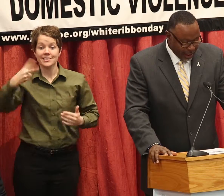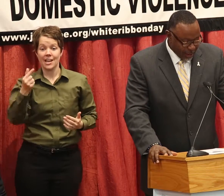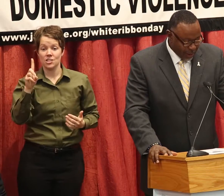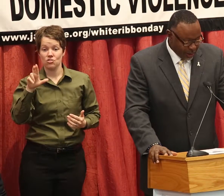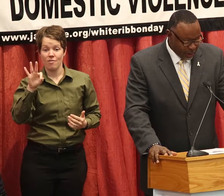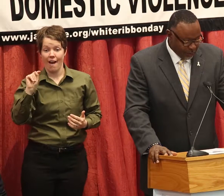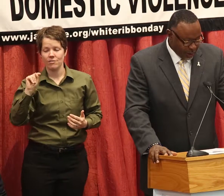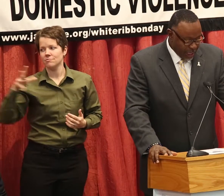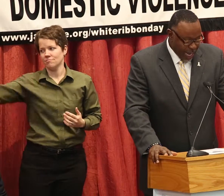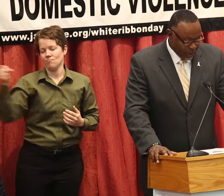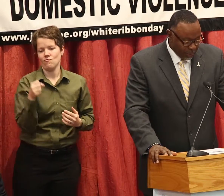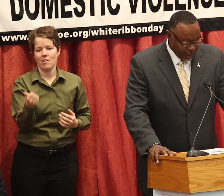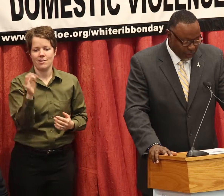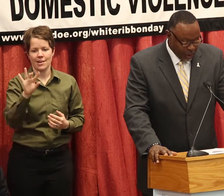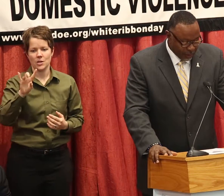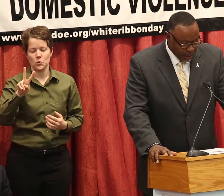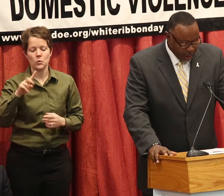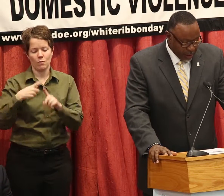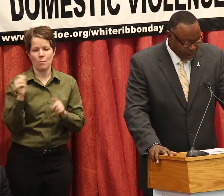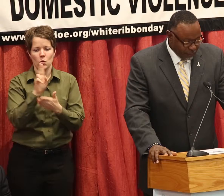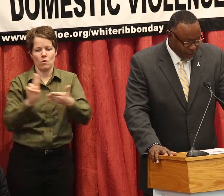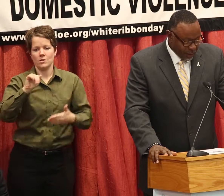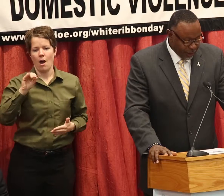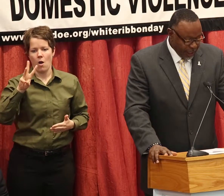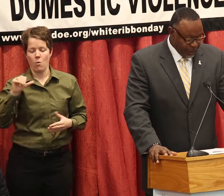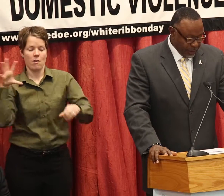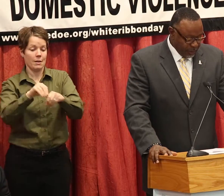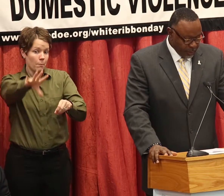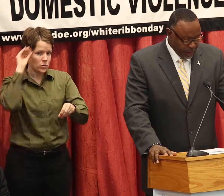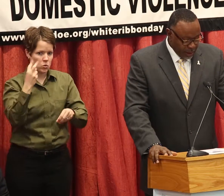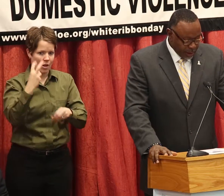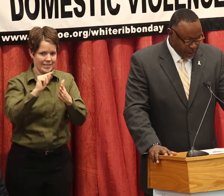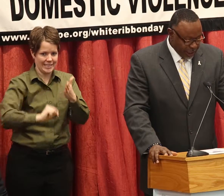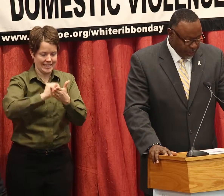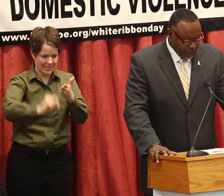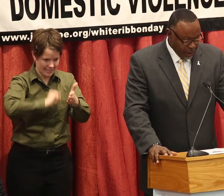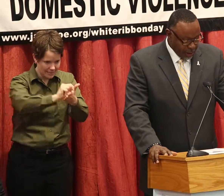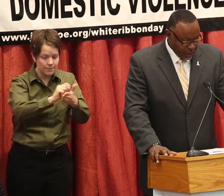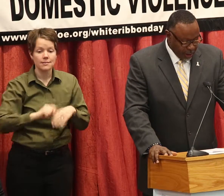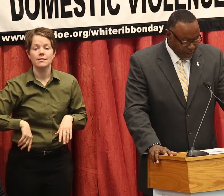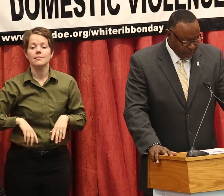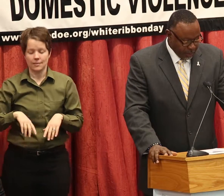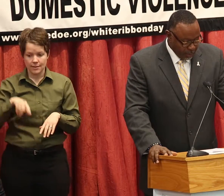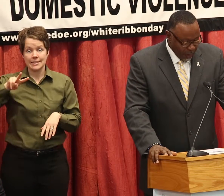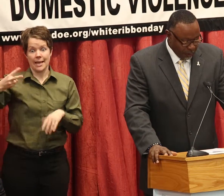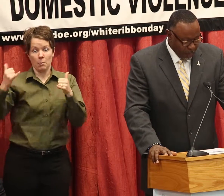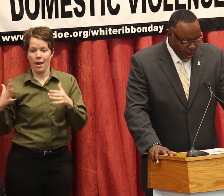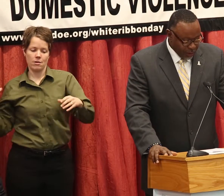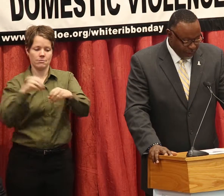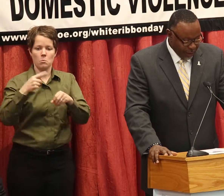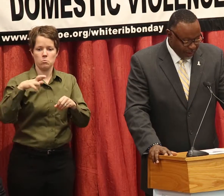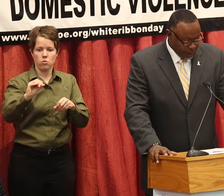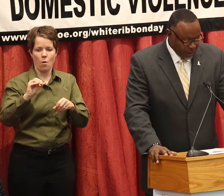1982 out of the University of Iowa and played 12 seasons for the New England Patriots. He's the second player to earn the introduction to the Pro